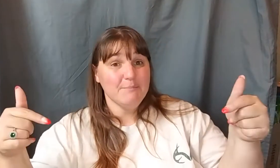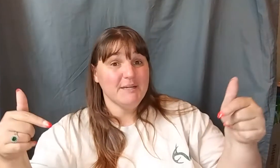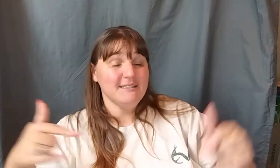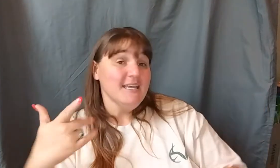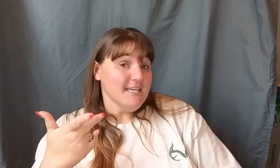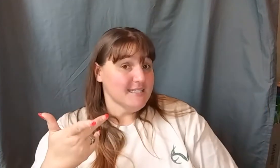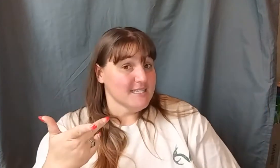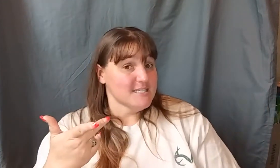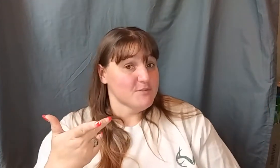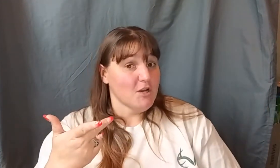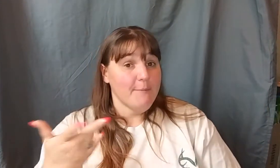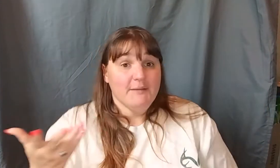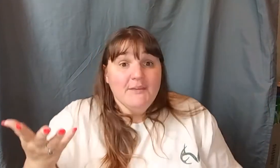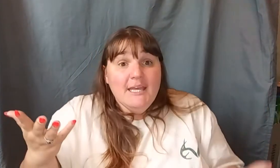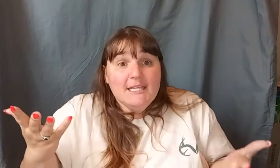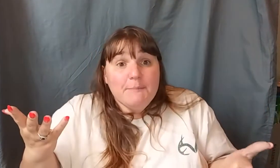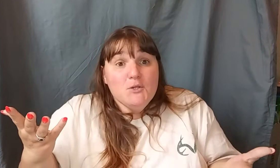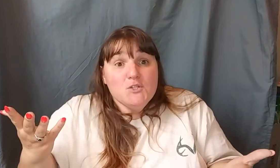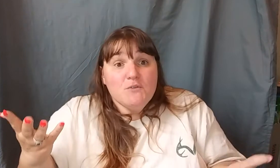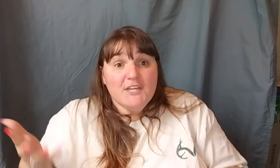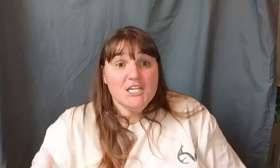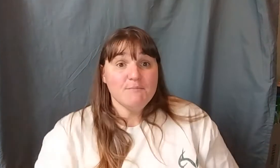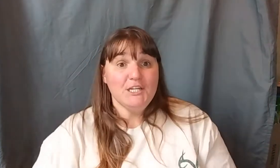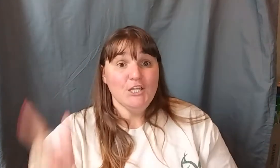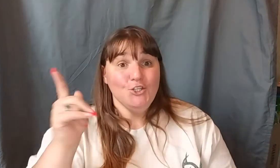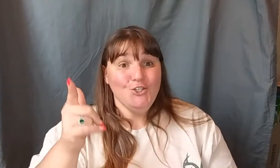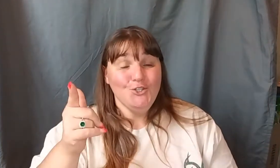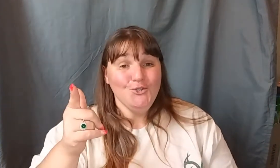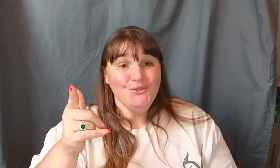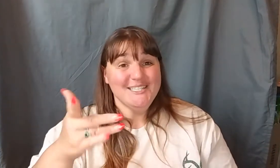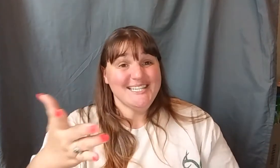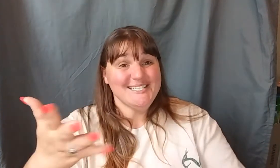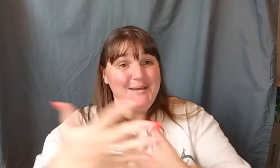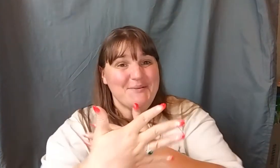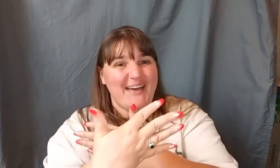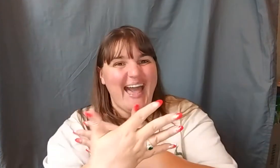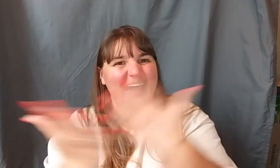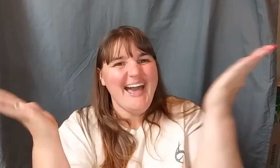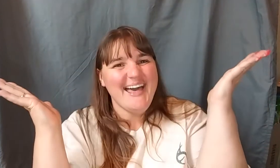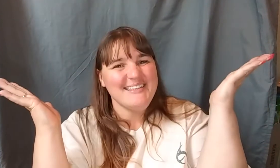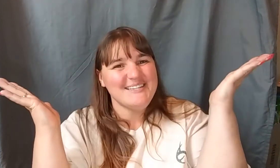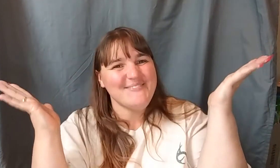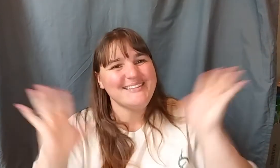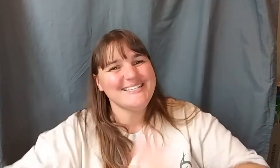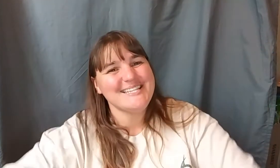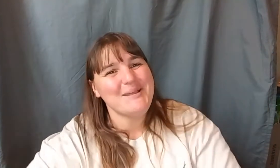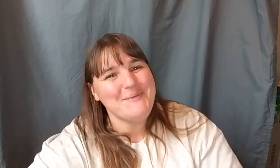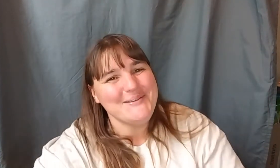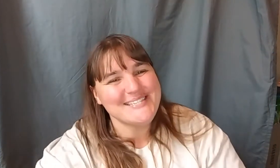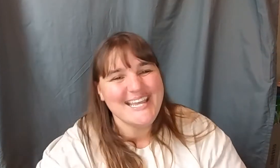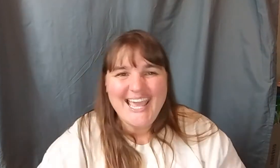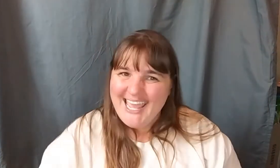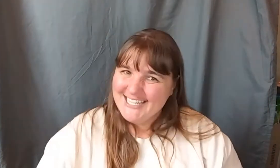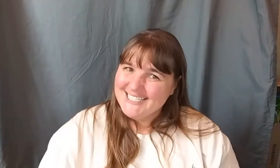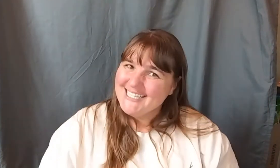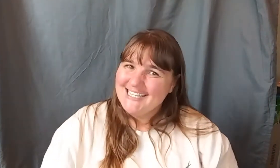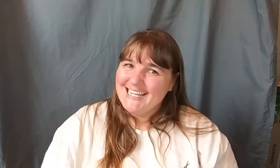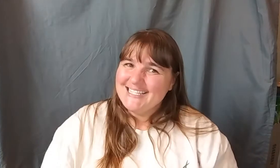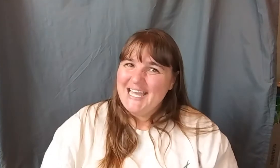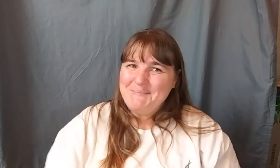button, hit that subscribe button, hit the post notification button, and you can stay on top of all the different things that I post. And to the next time,